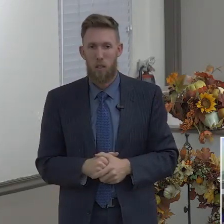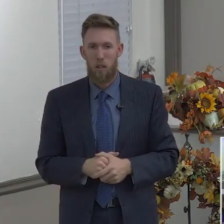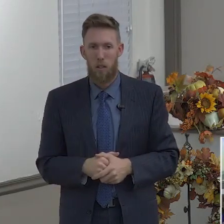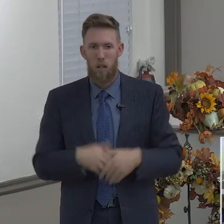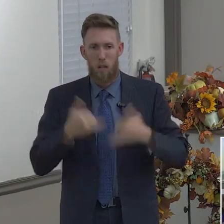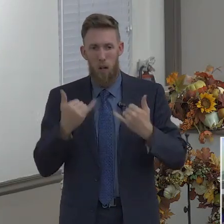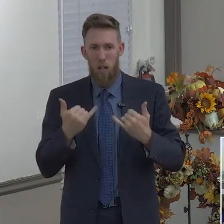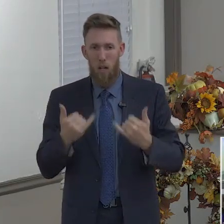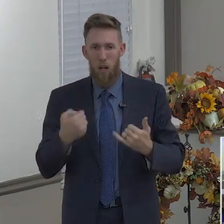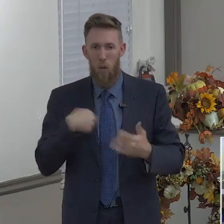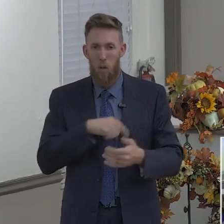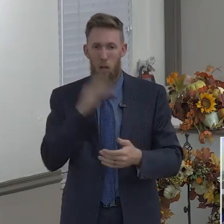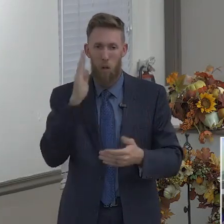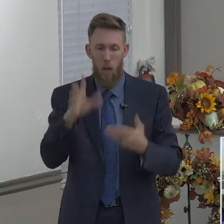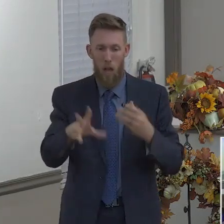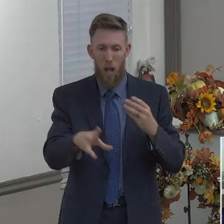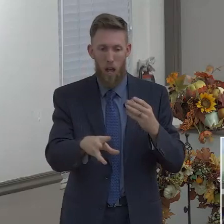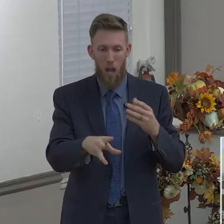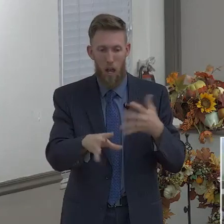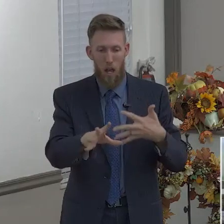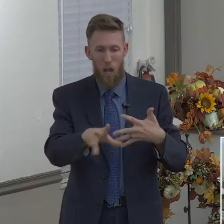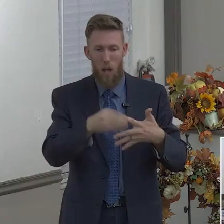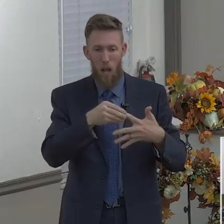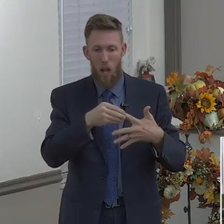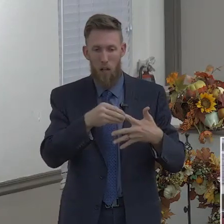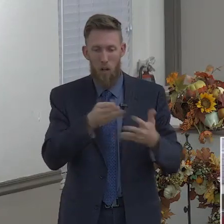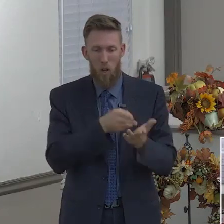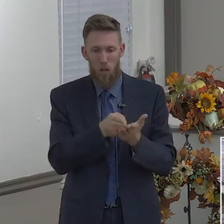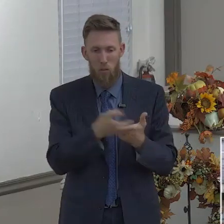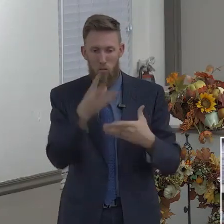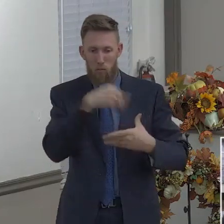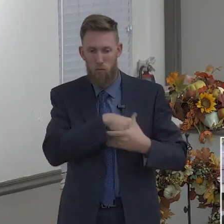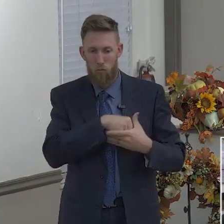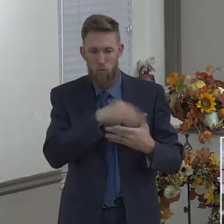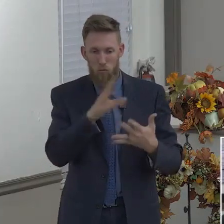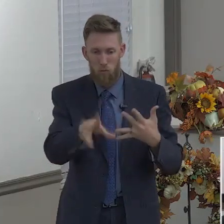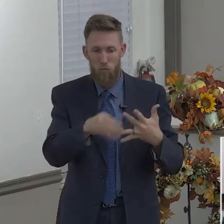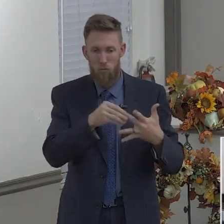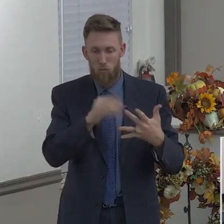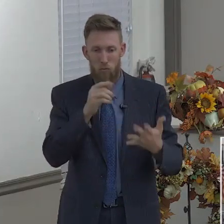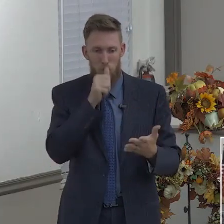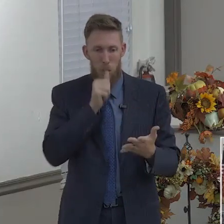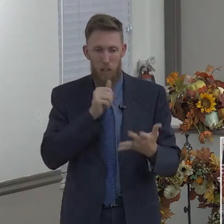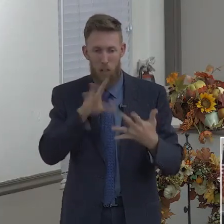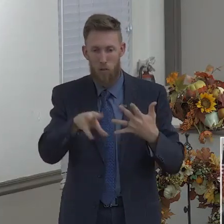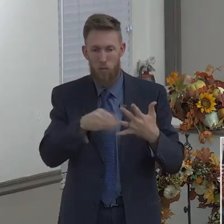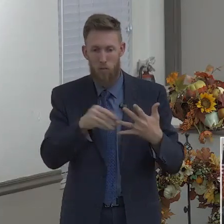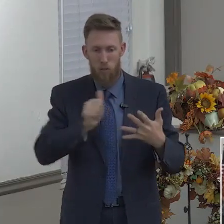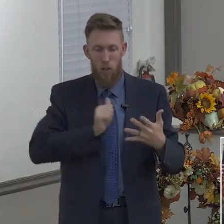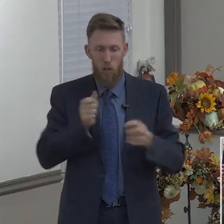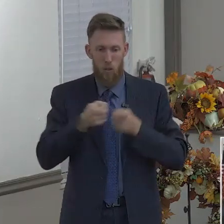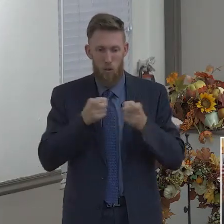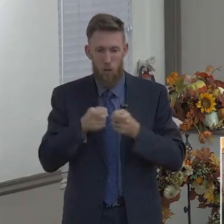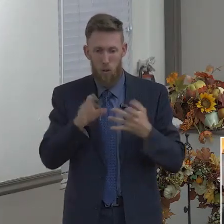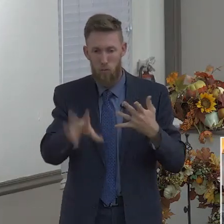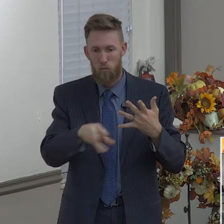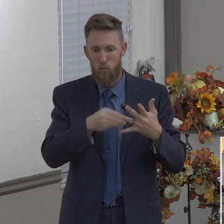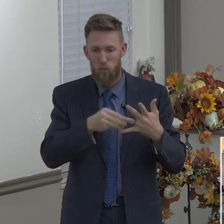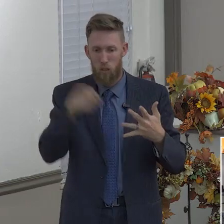knowledge, into knowledge, temperance, into temperance, patience, into patience, godliness, to godliness, brotherly kindness, to brotherly kindness,